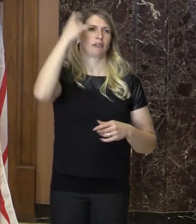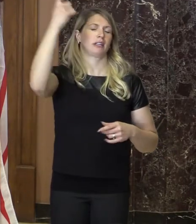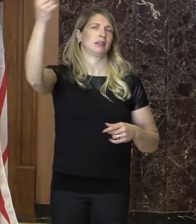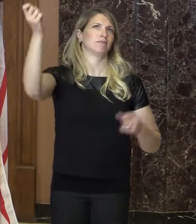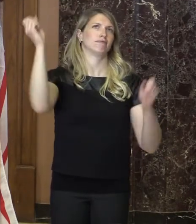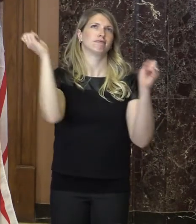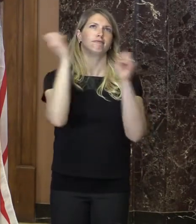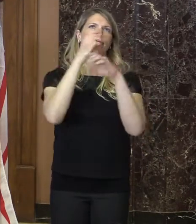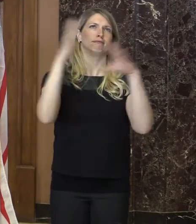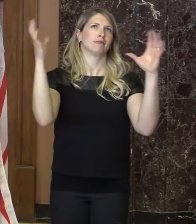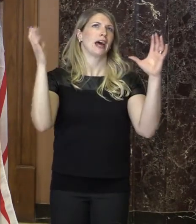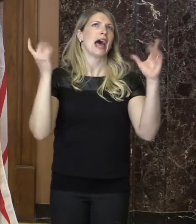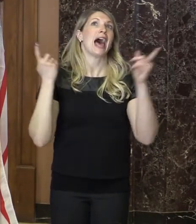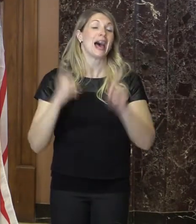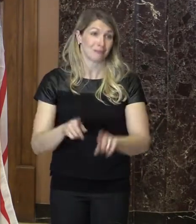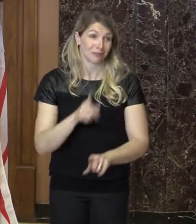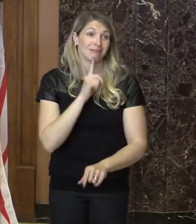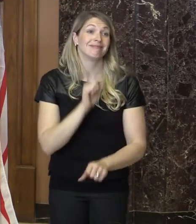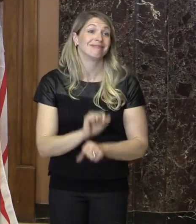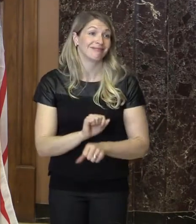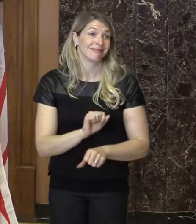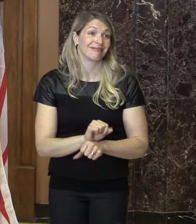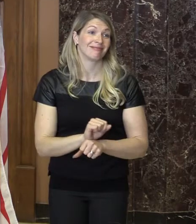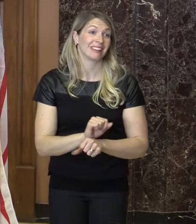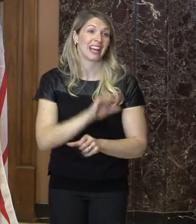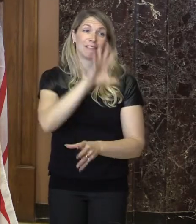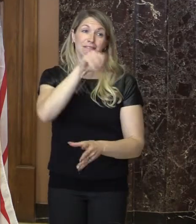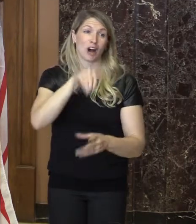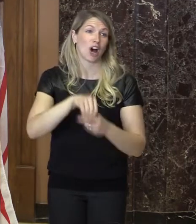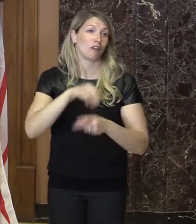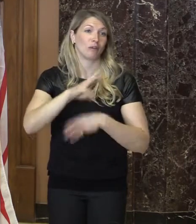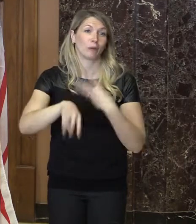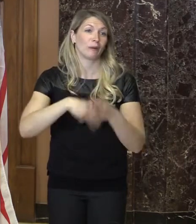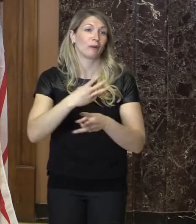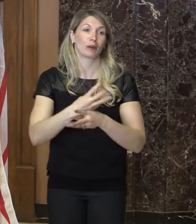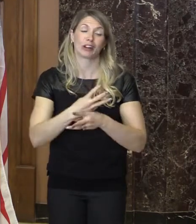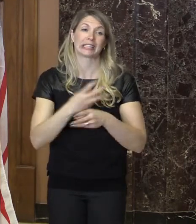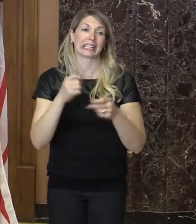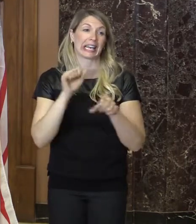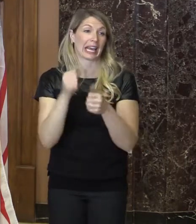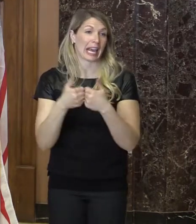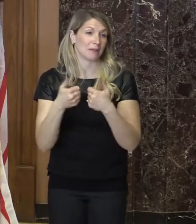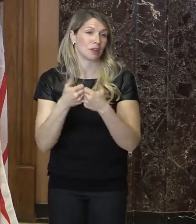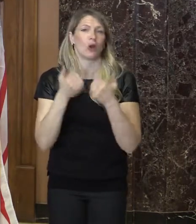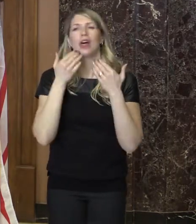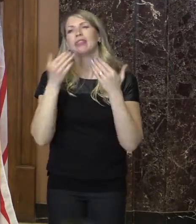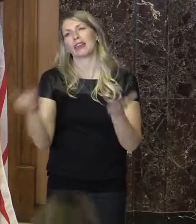Games and it was an experience of a lifetime that I will never forget. Thank you all again.